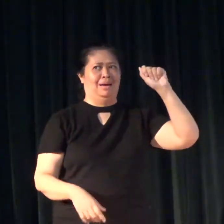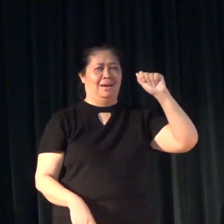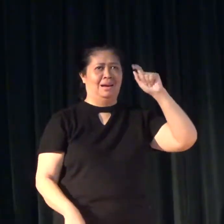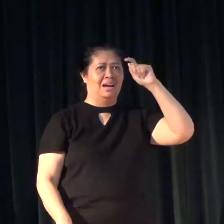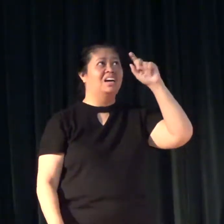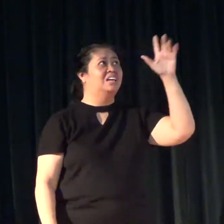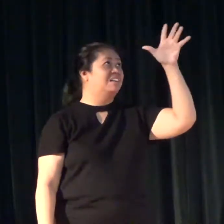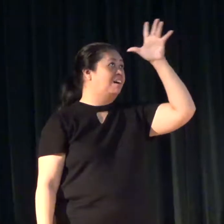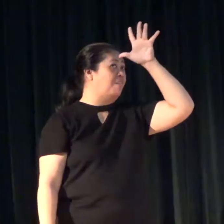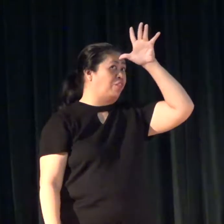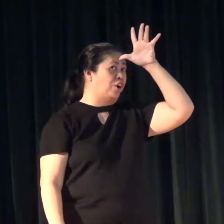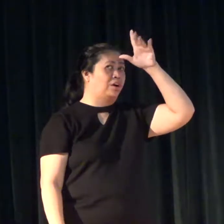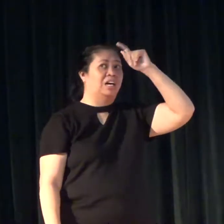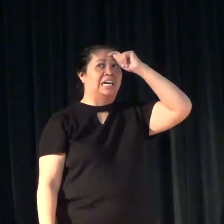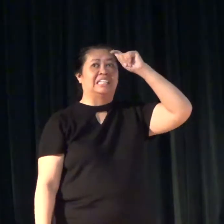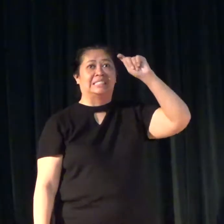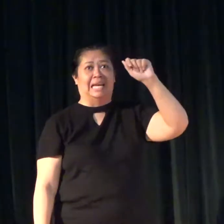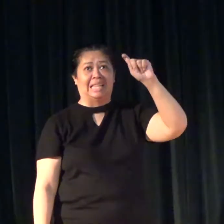What's says,